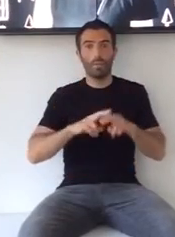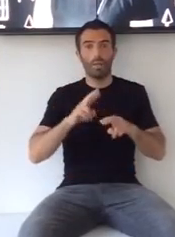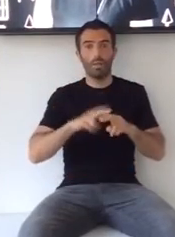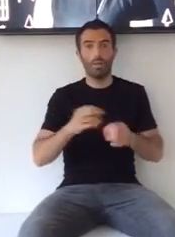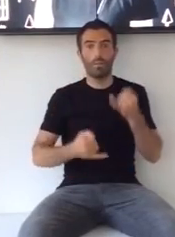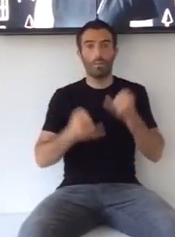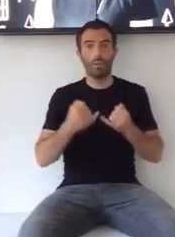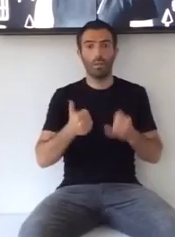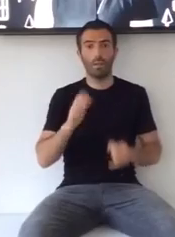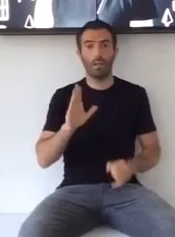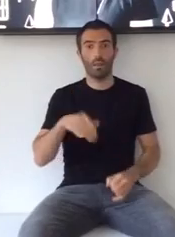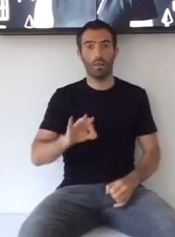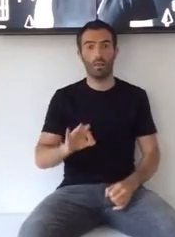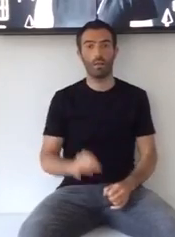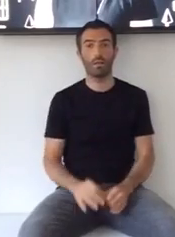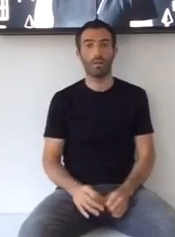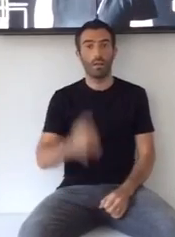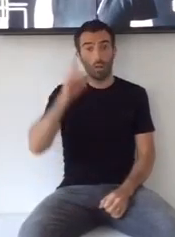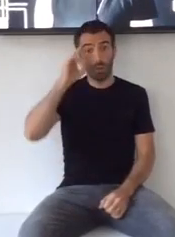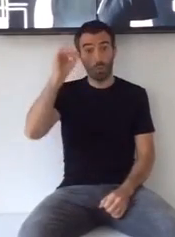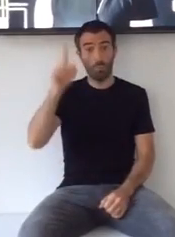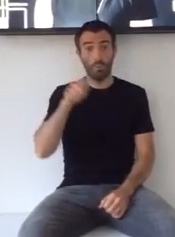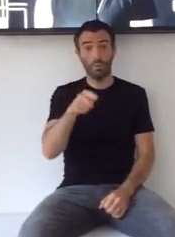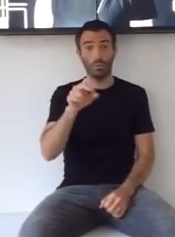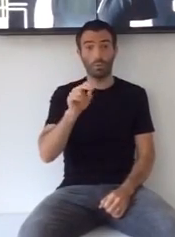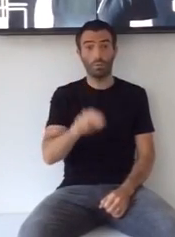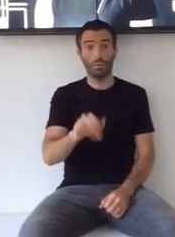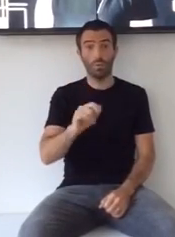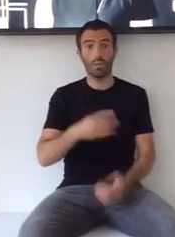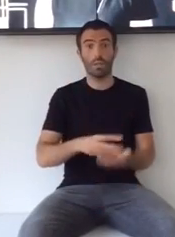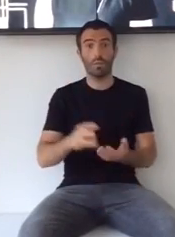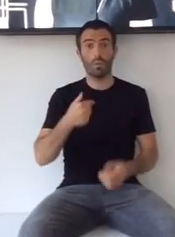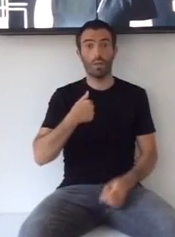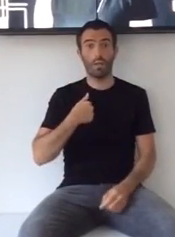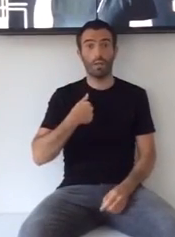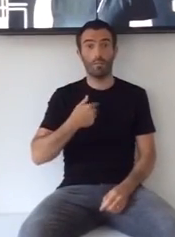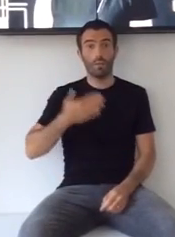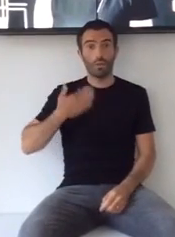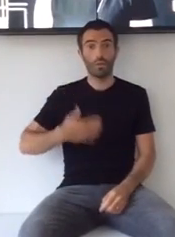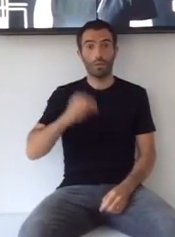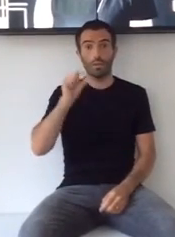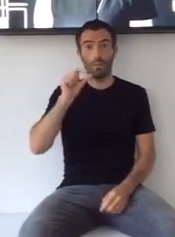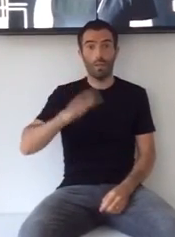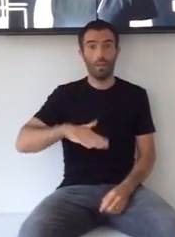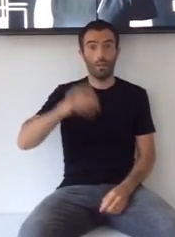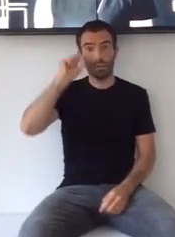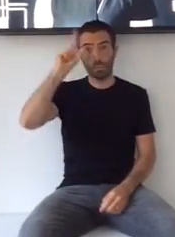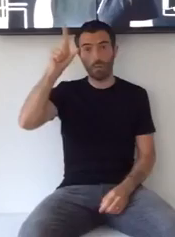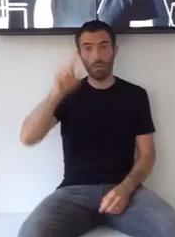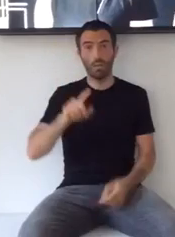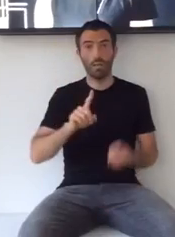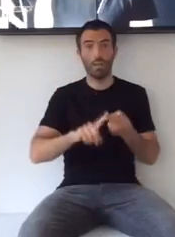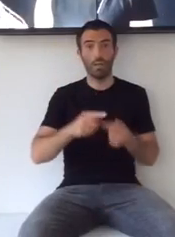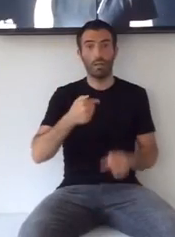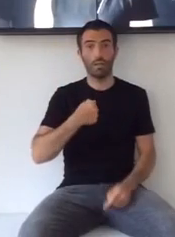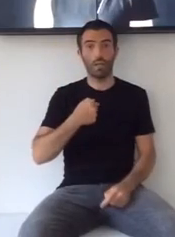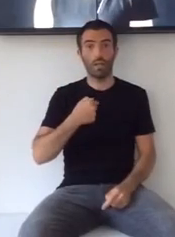better playing along Hoping you don't notice it when I'm just a bit lost, spirited And I,